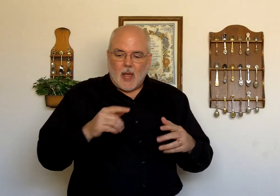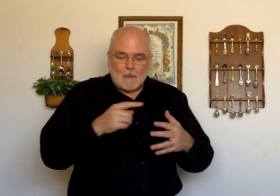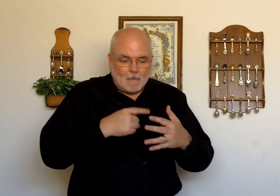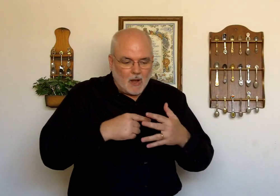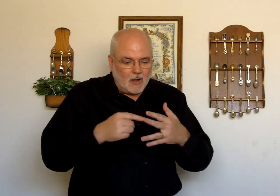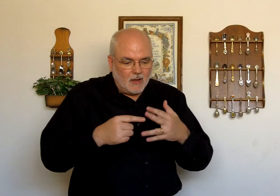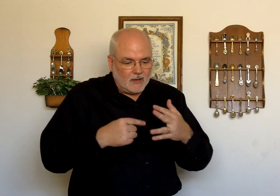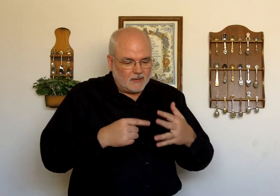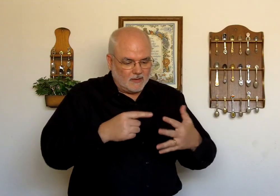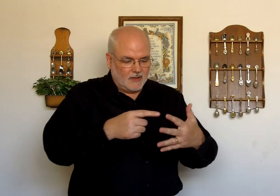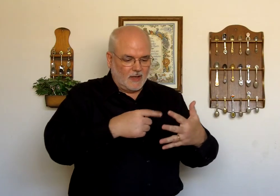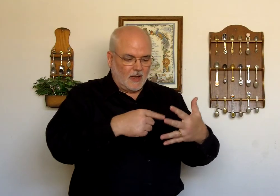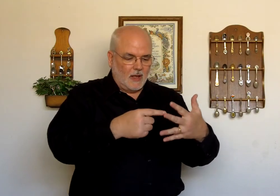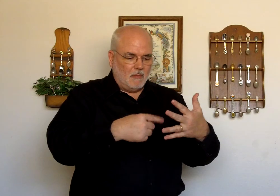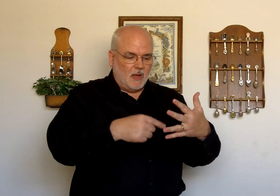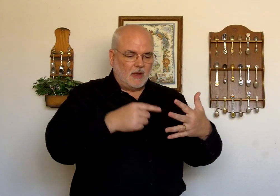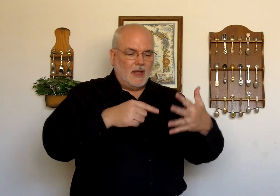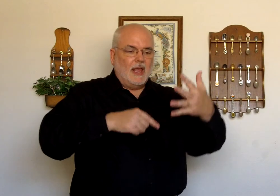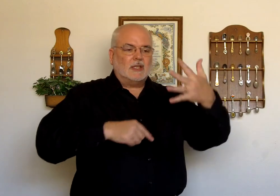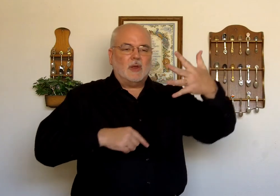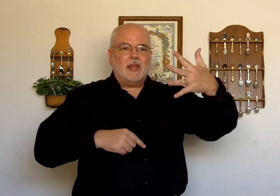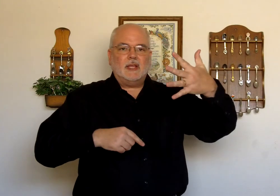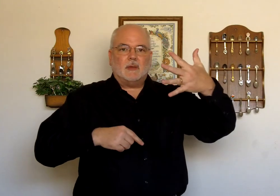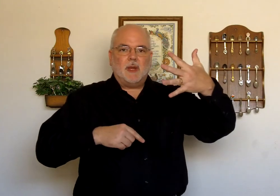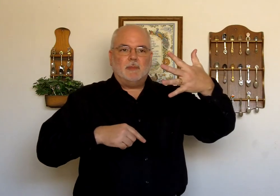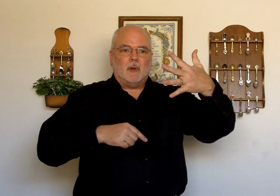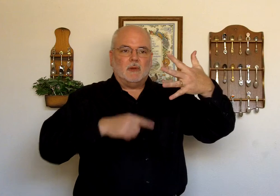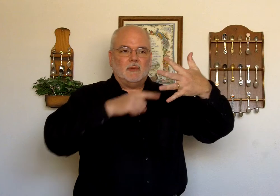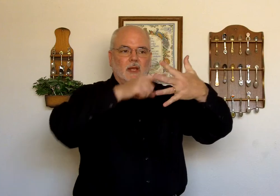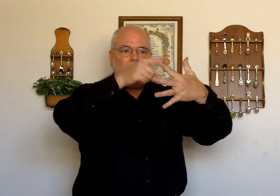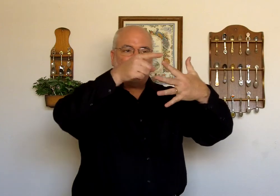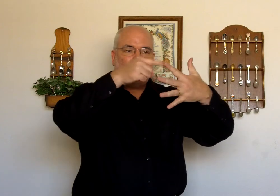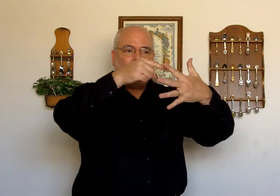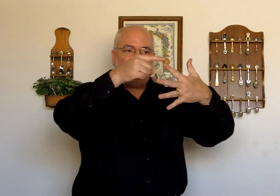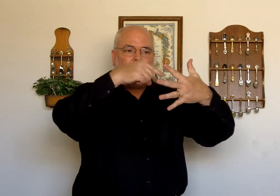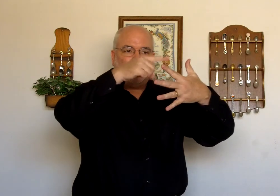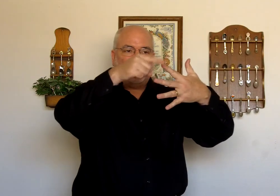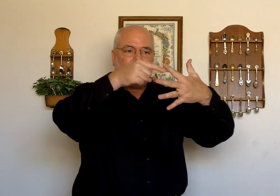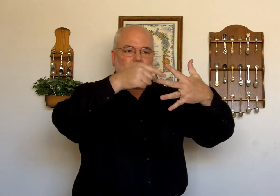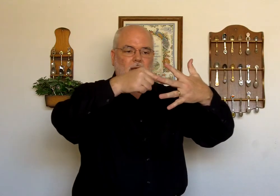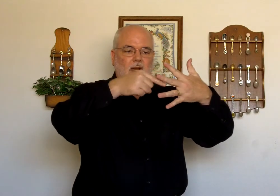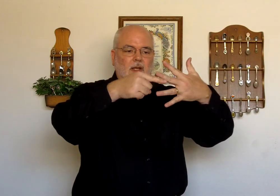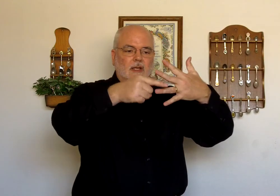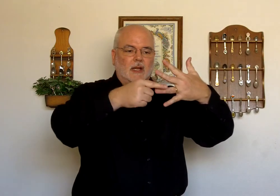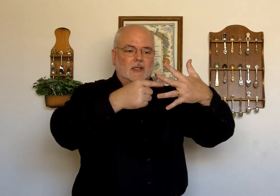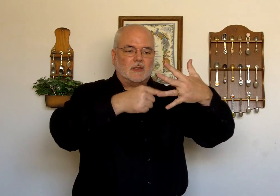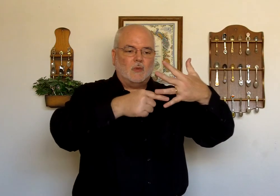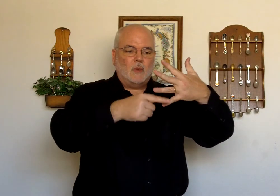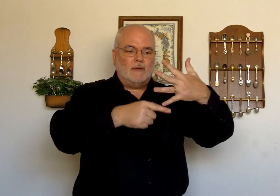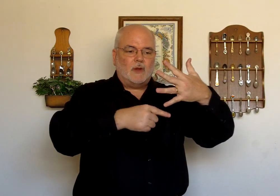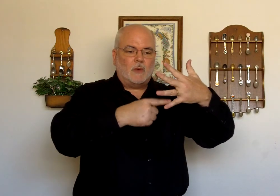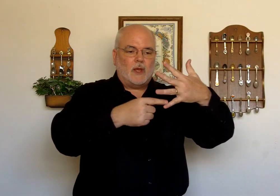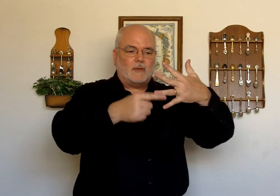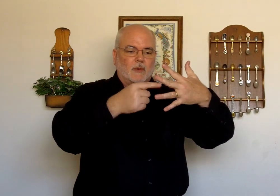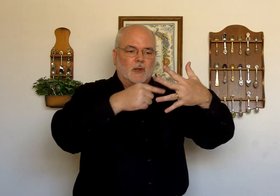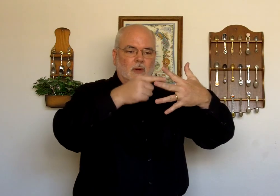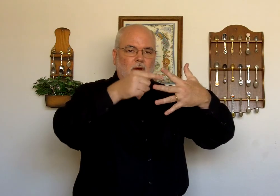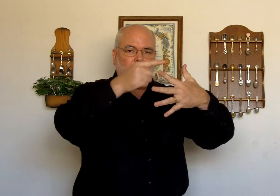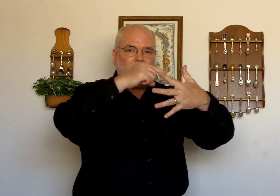Among. Among. So these are people. These are all the people. And you're kind of just kind of weaving your way through them. All right.